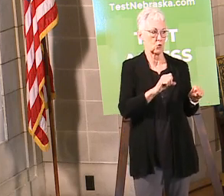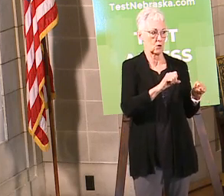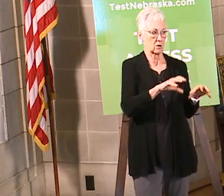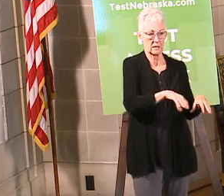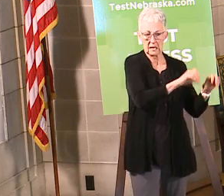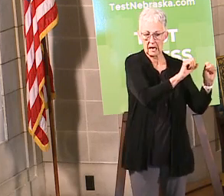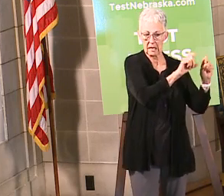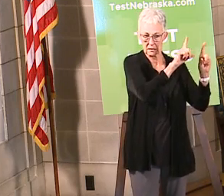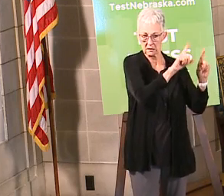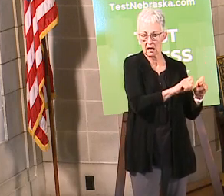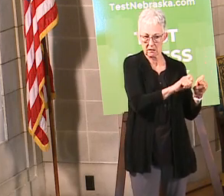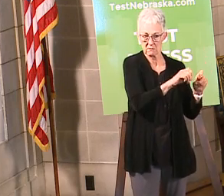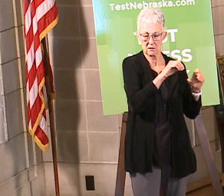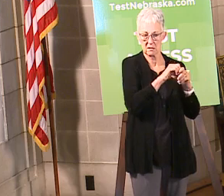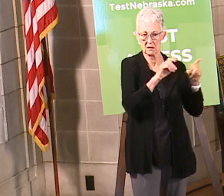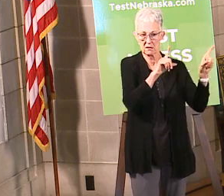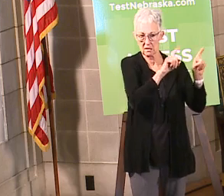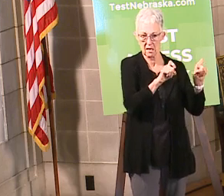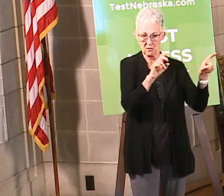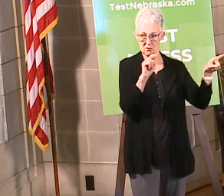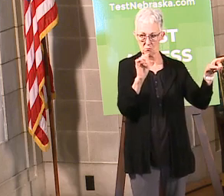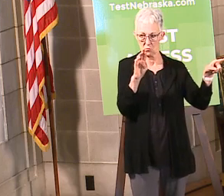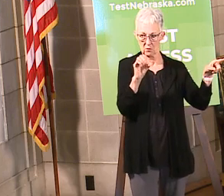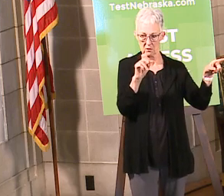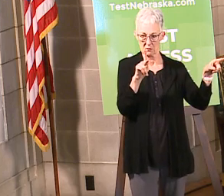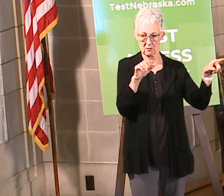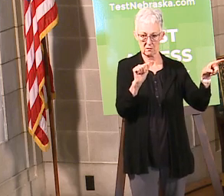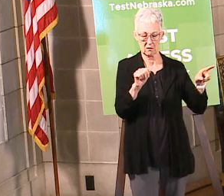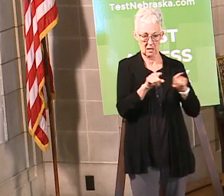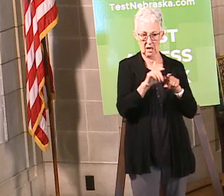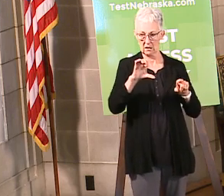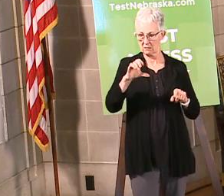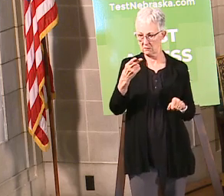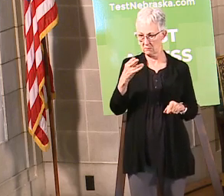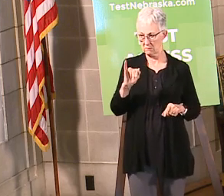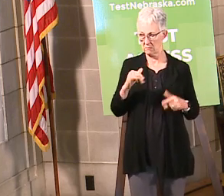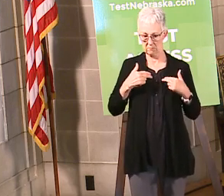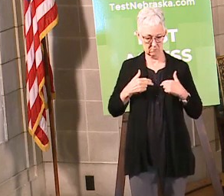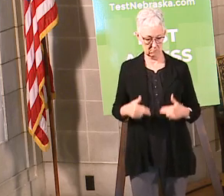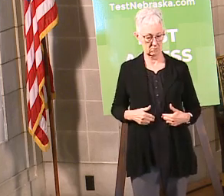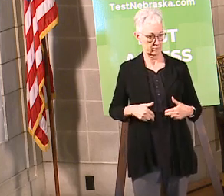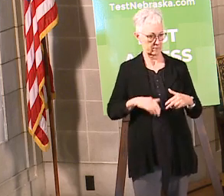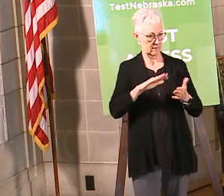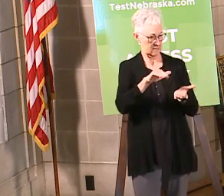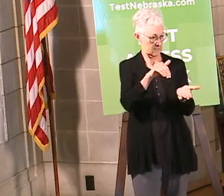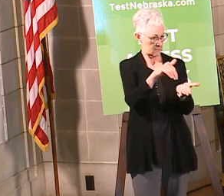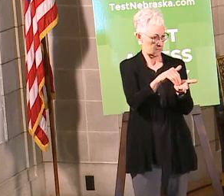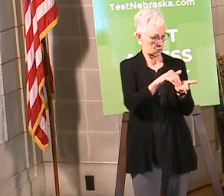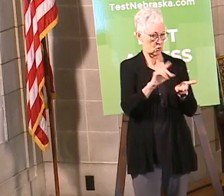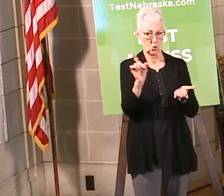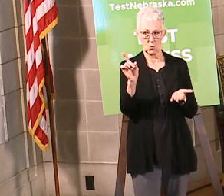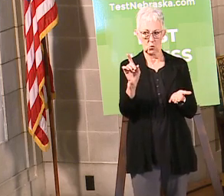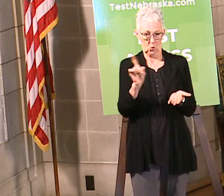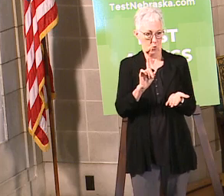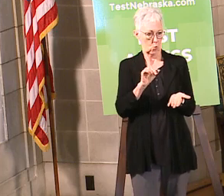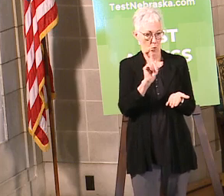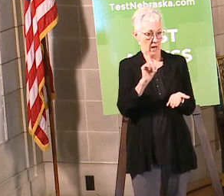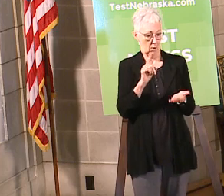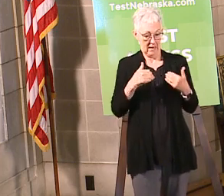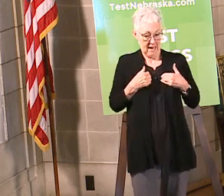we will be moving around those sites, as you know, right now. CHI Health Center, for example, is where we're, we've got people located. So